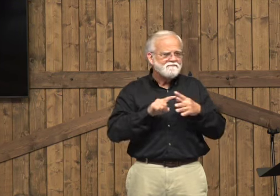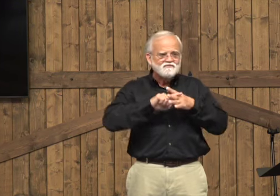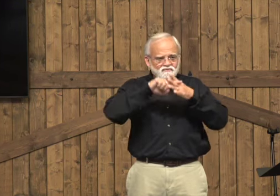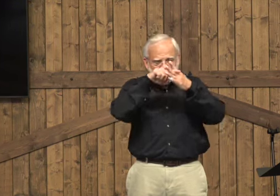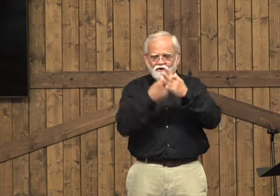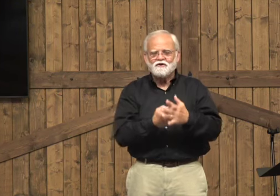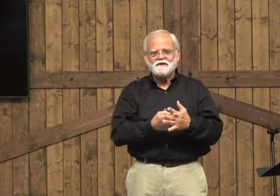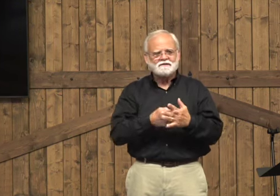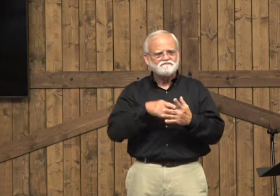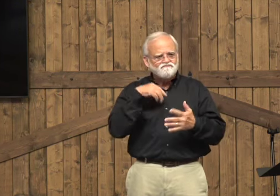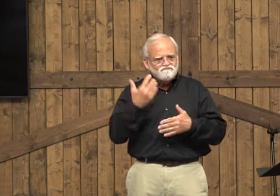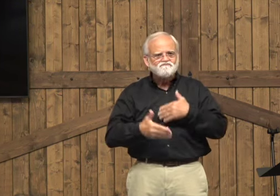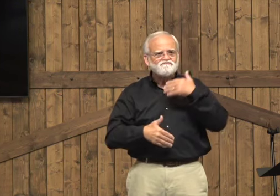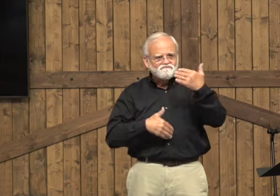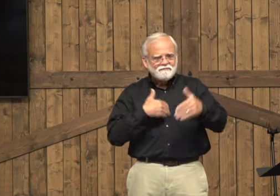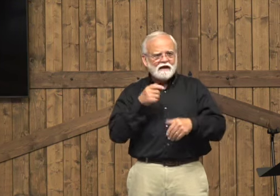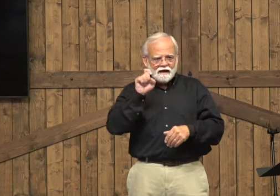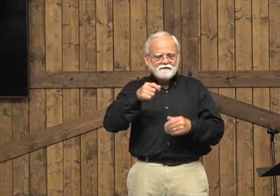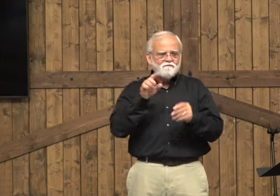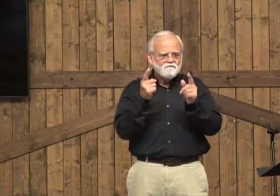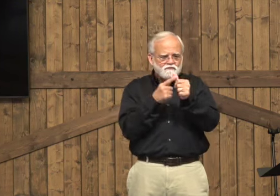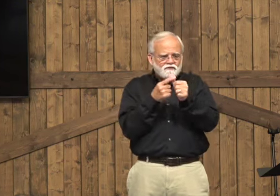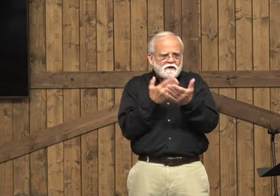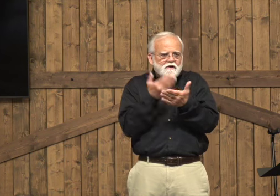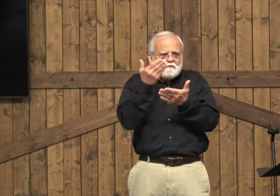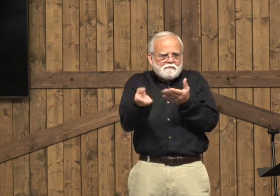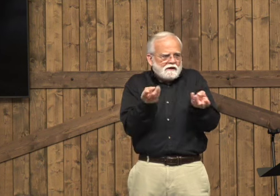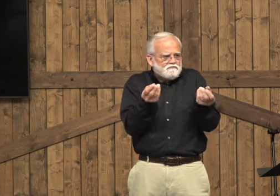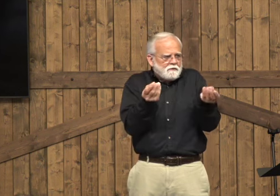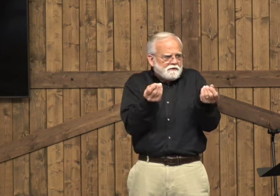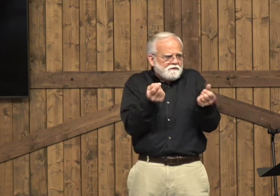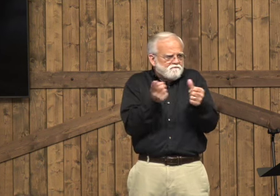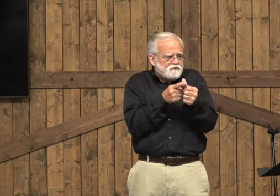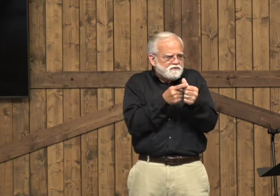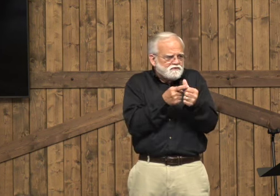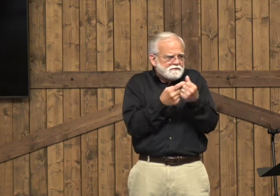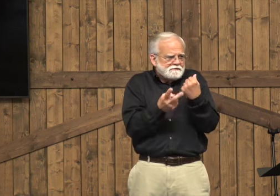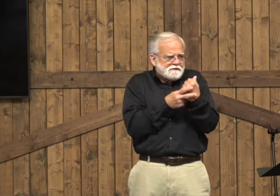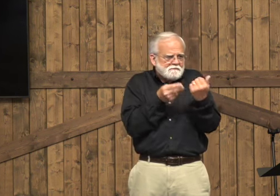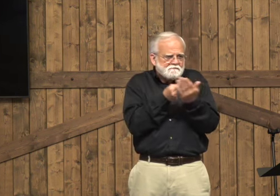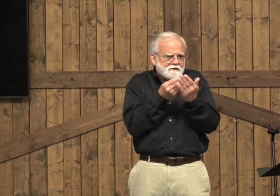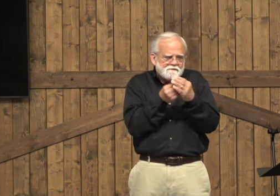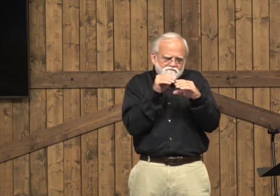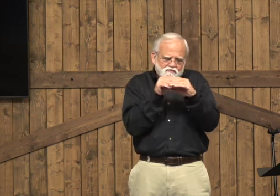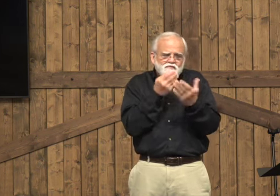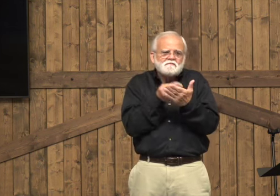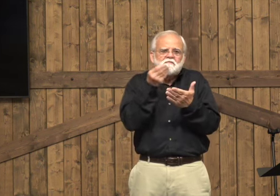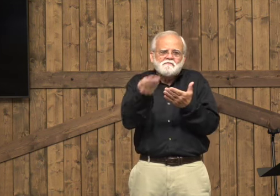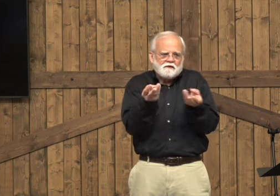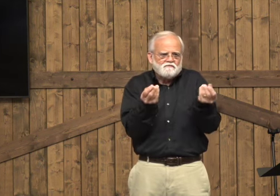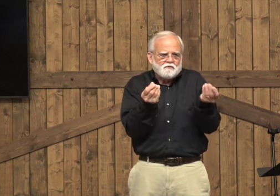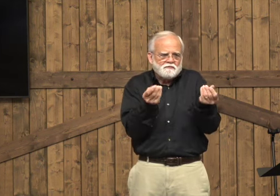So, you start to receive it. First, let use the property. Save the property.